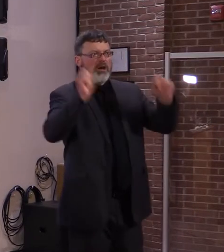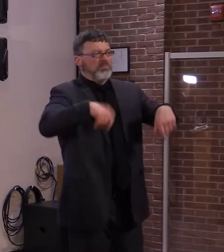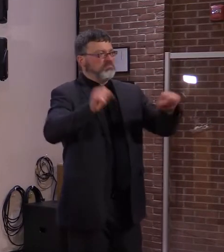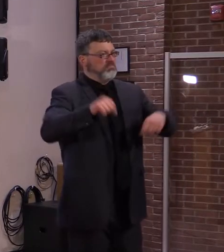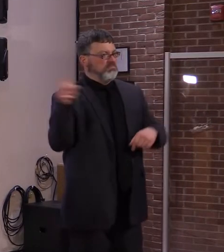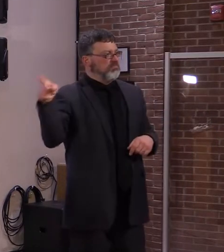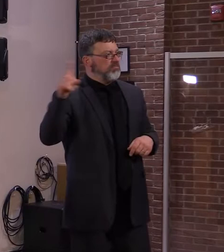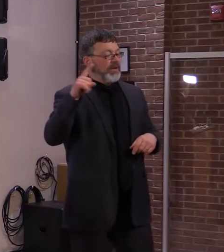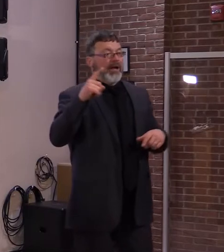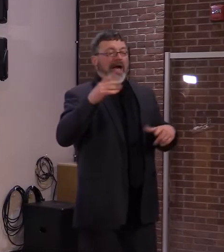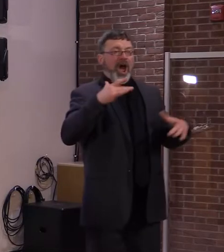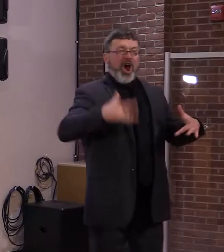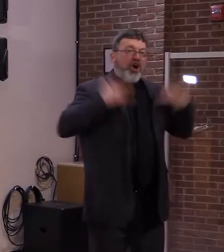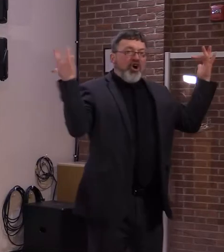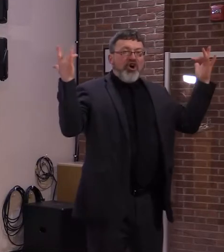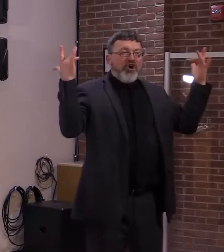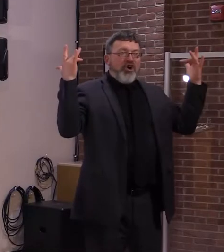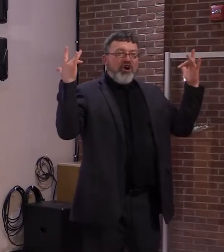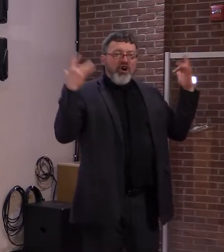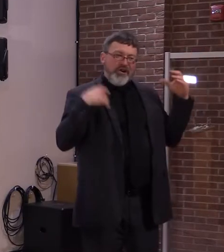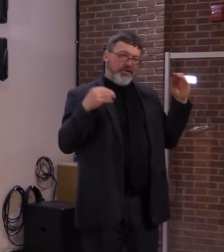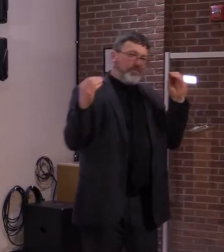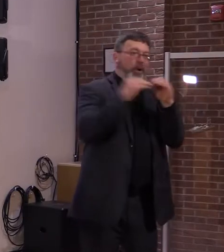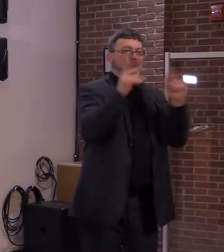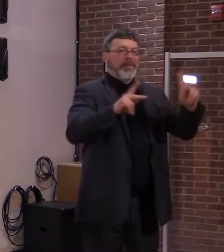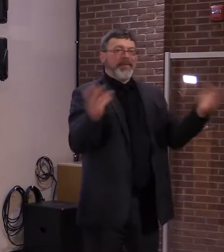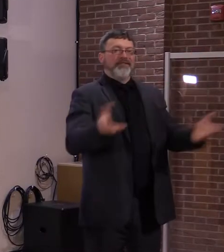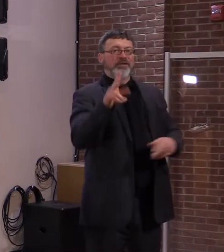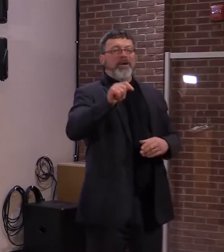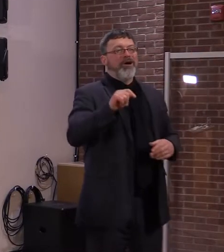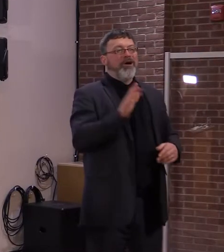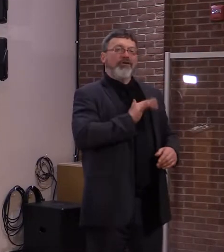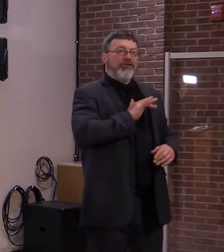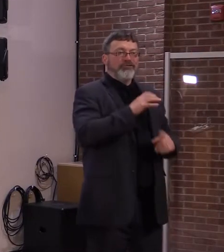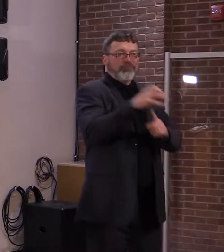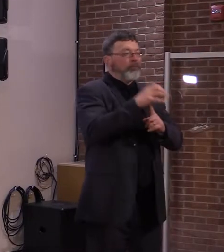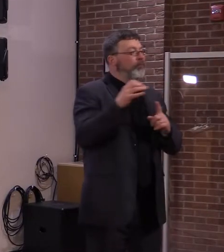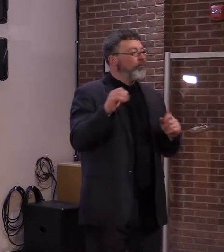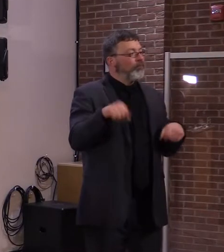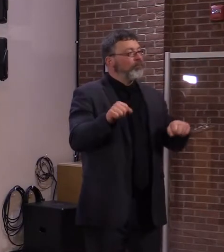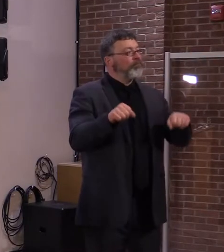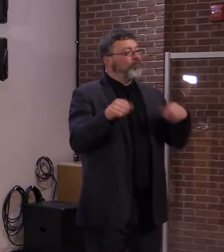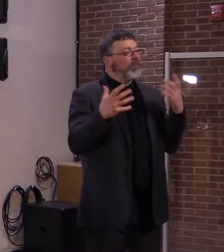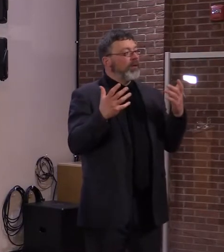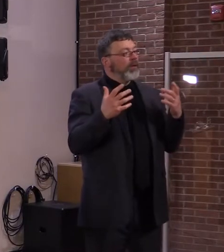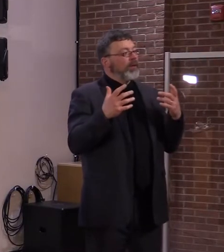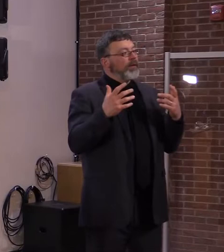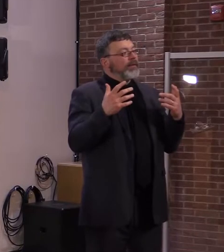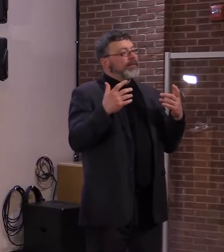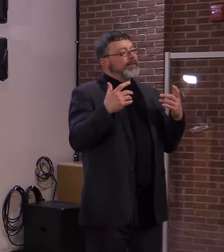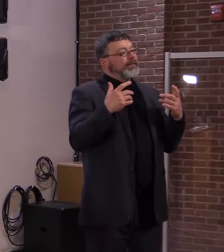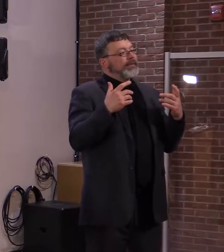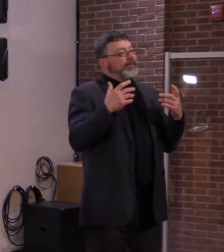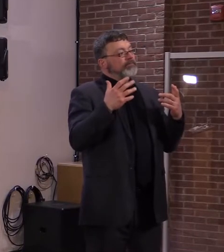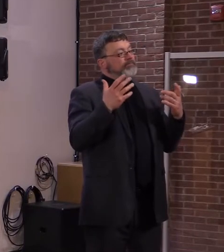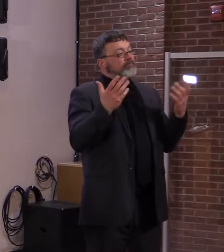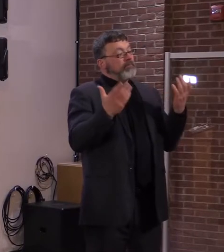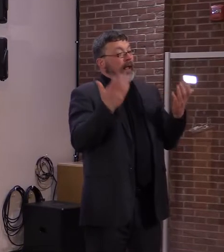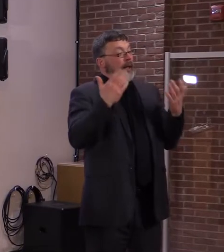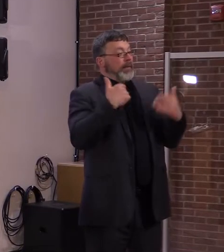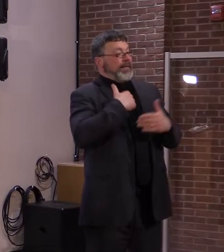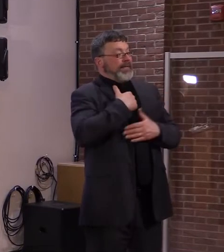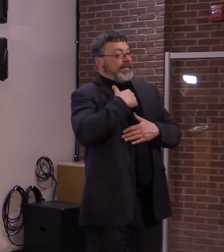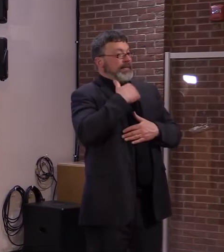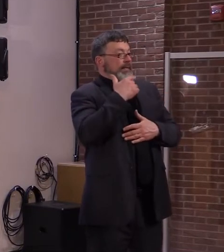when that happened and whether we were just expecting worse and then having upwards to 20,000